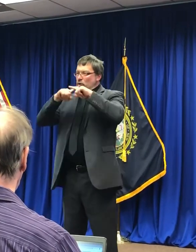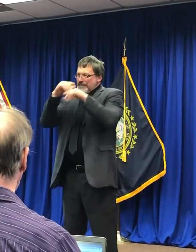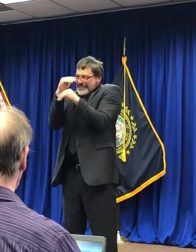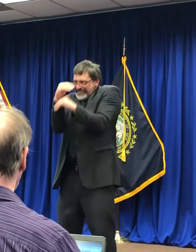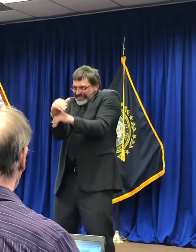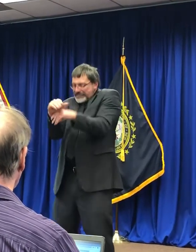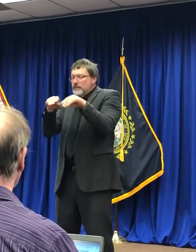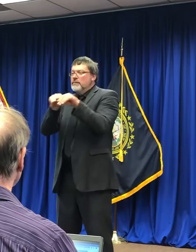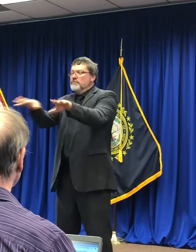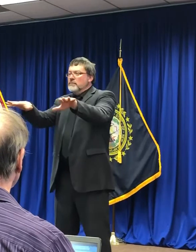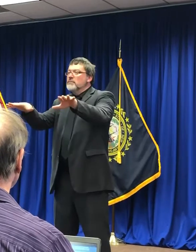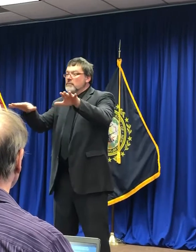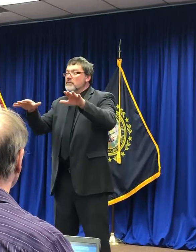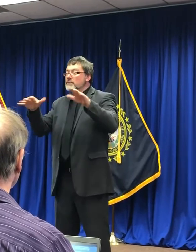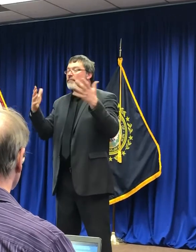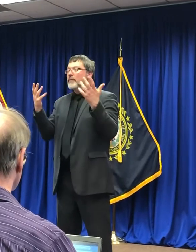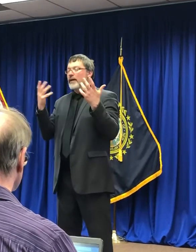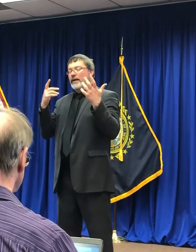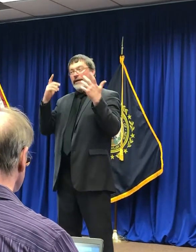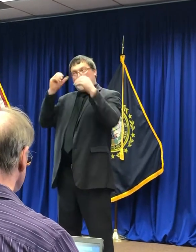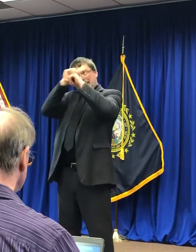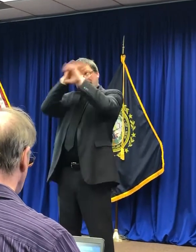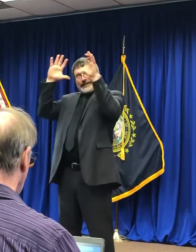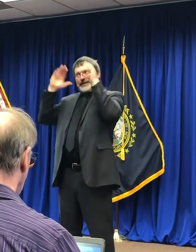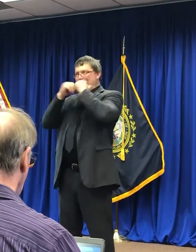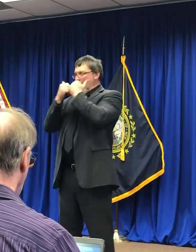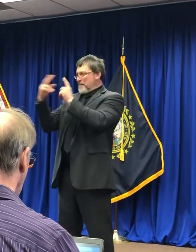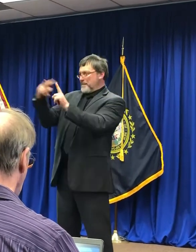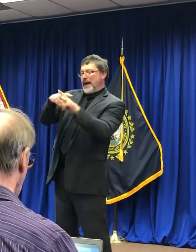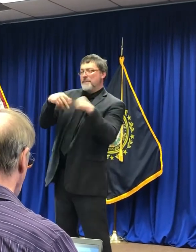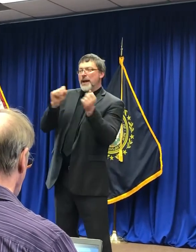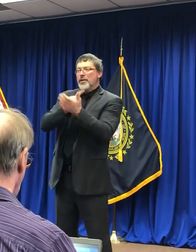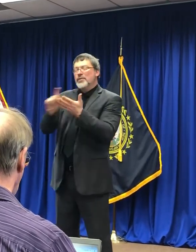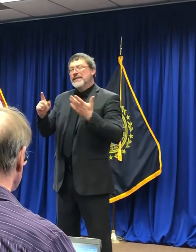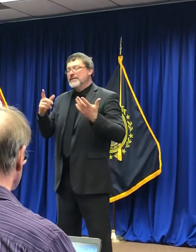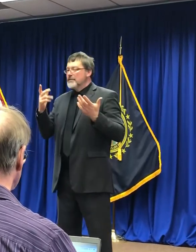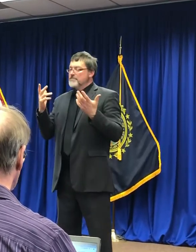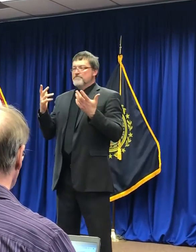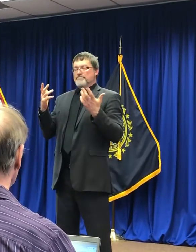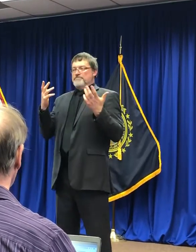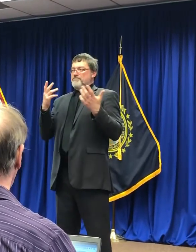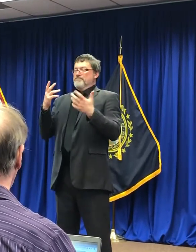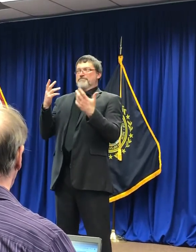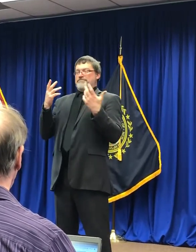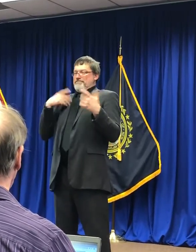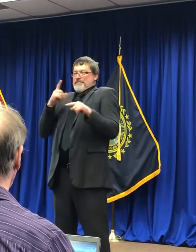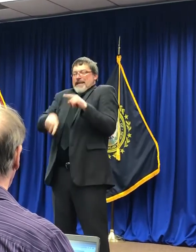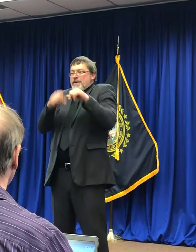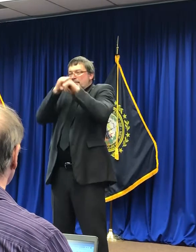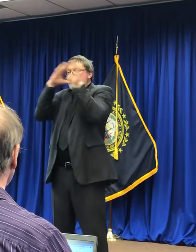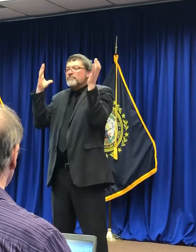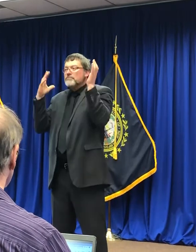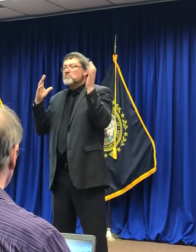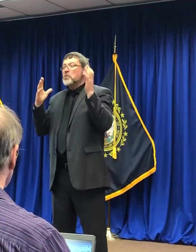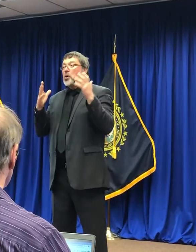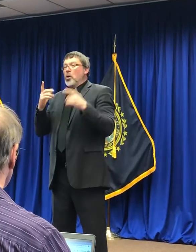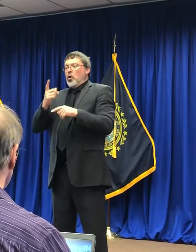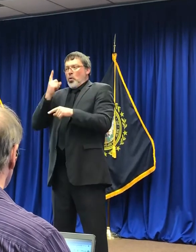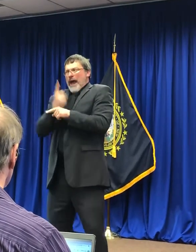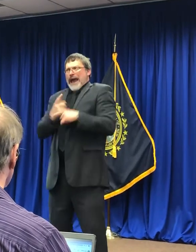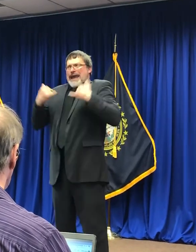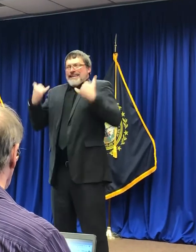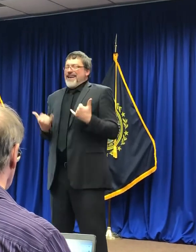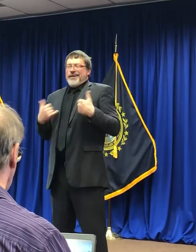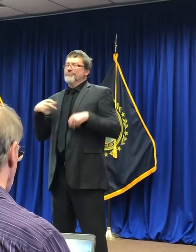June. I mean, I hope we're in a better place and we could open things up. But as of, you know, right now we definitely couldn't. Hotel rooms, you're really inviting